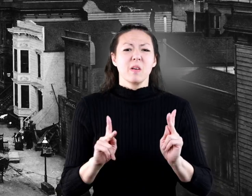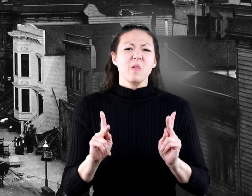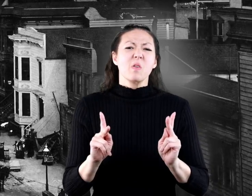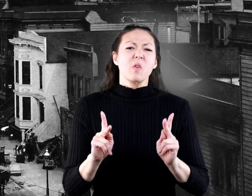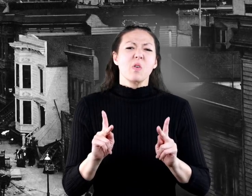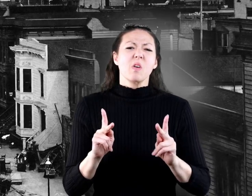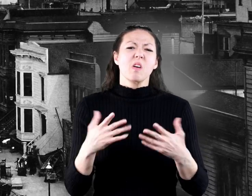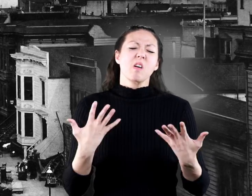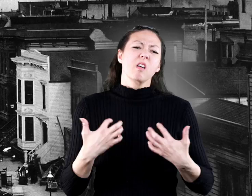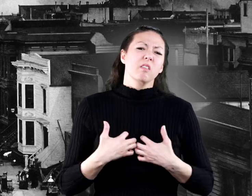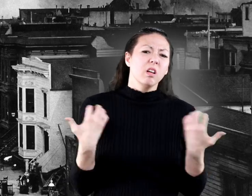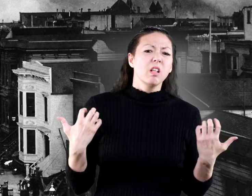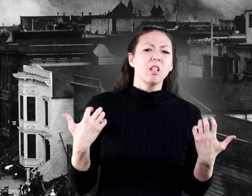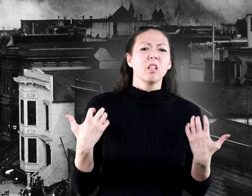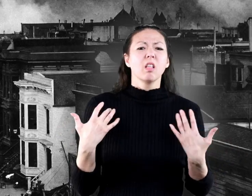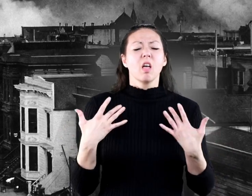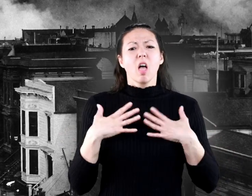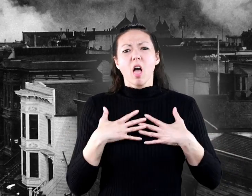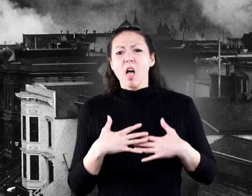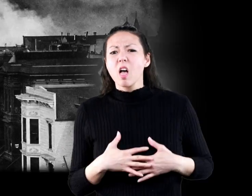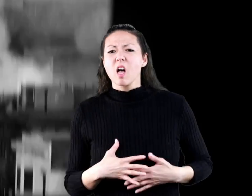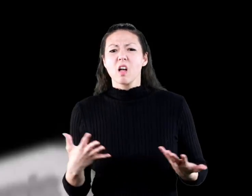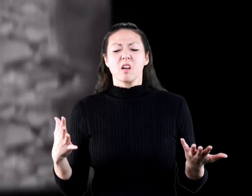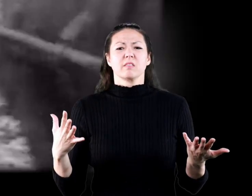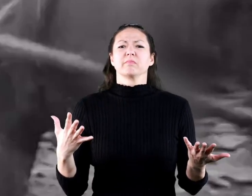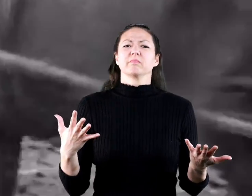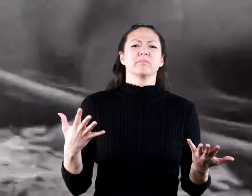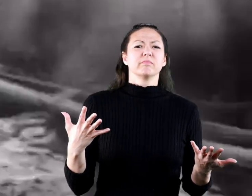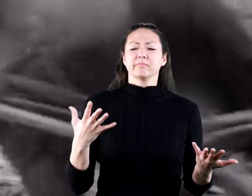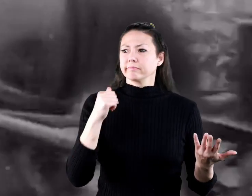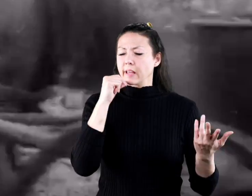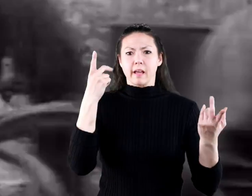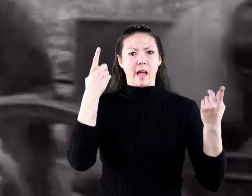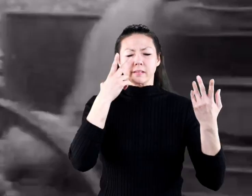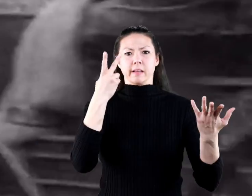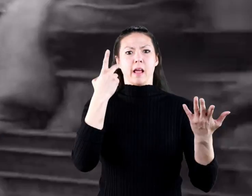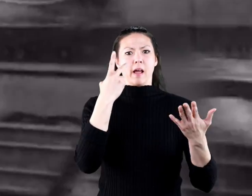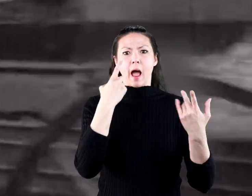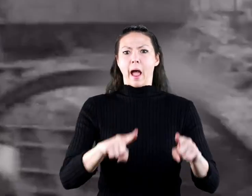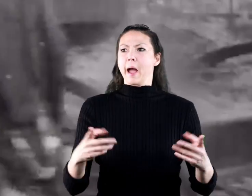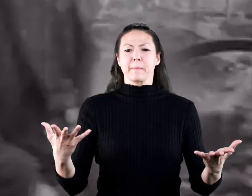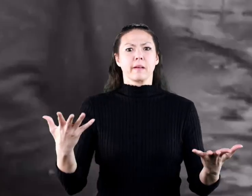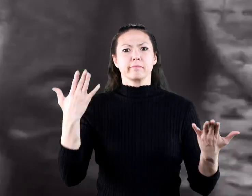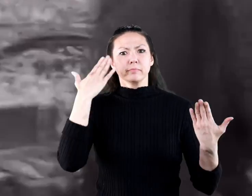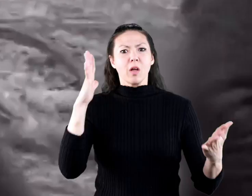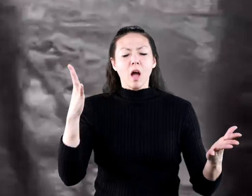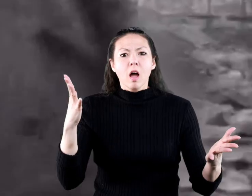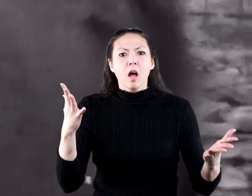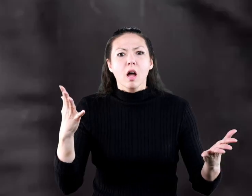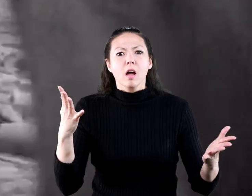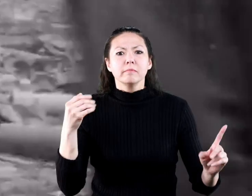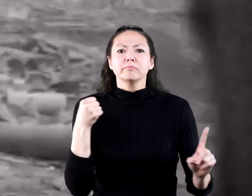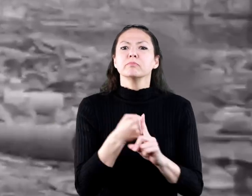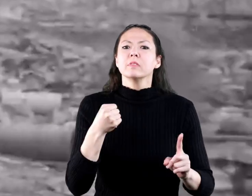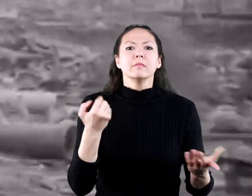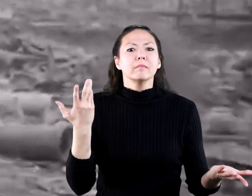millions of people have been affected by the wrath of the invisible destroyer. You don't see it coming, and you may not know when it will strike.